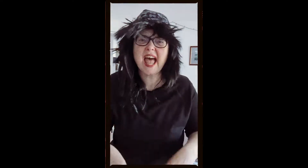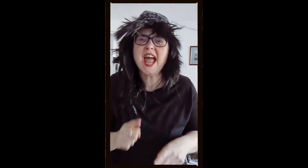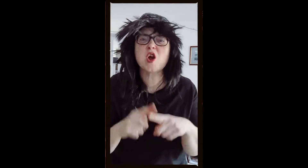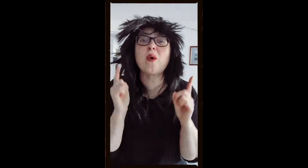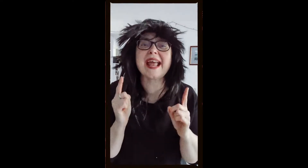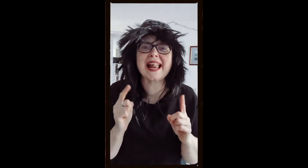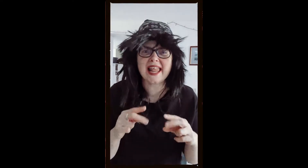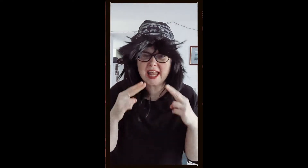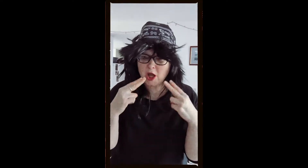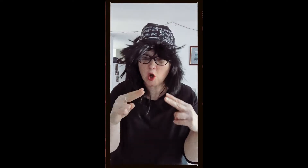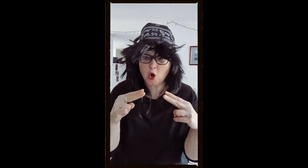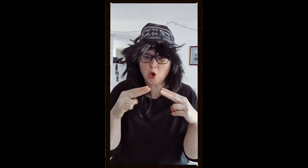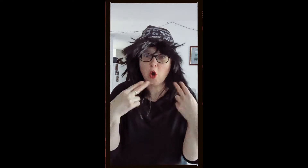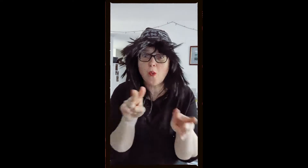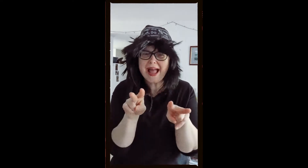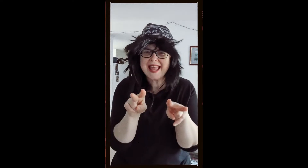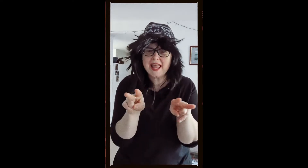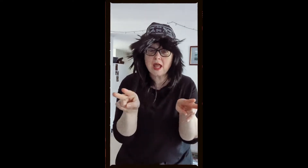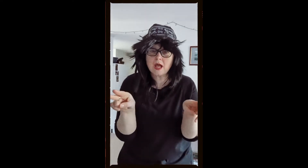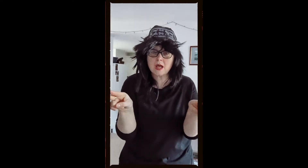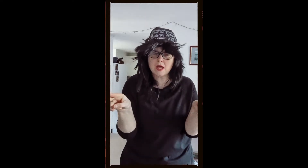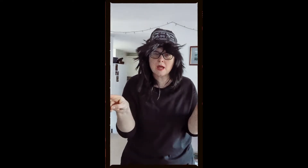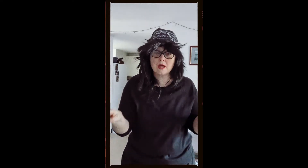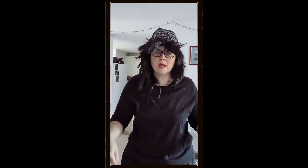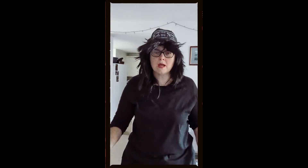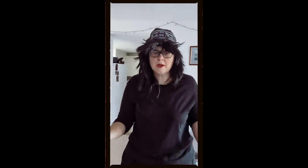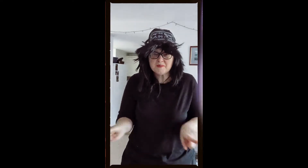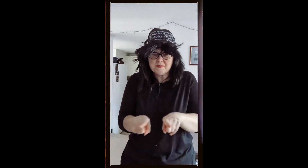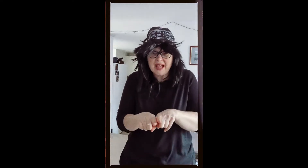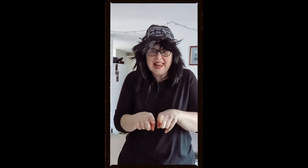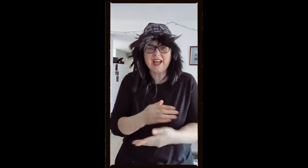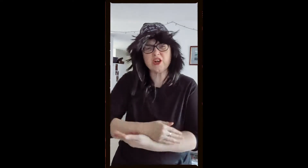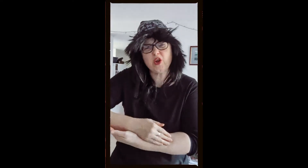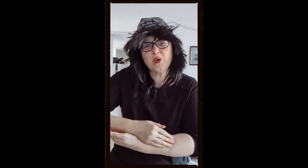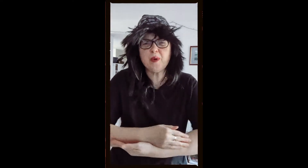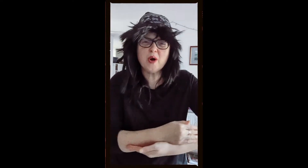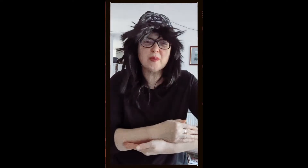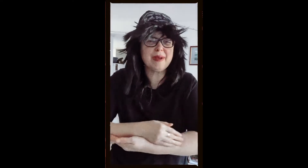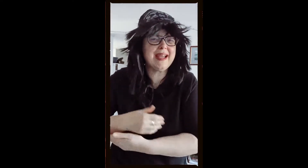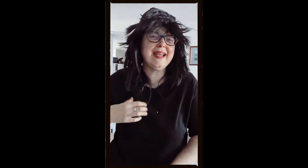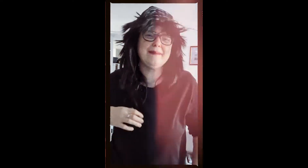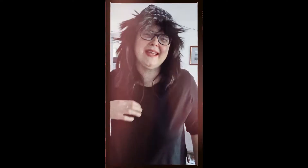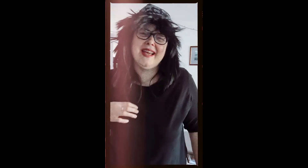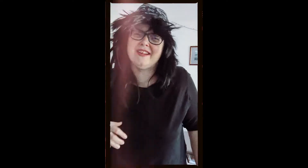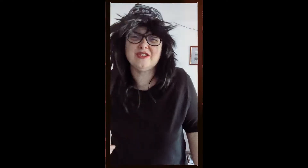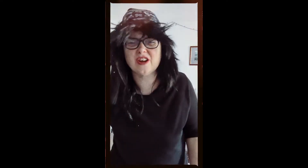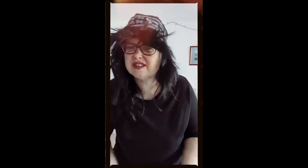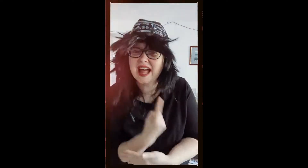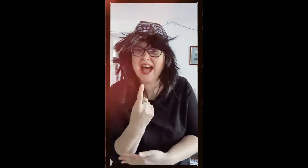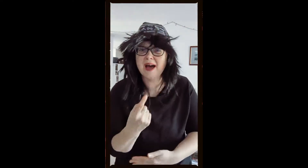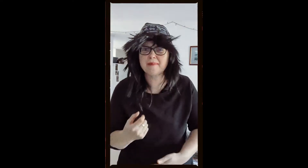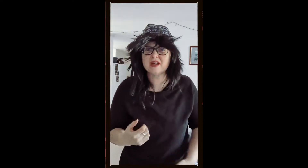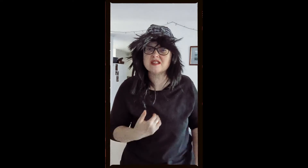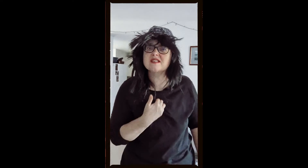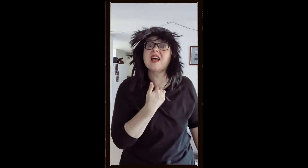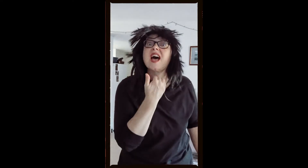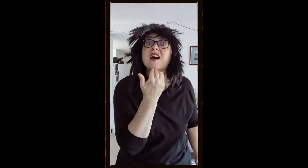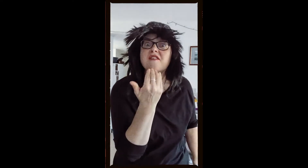and quickly look away I'm a beautiful baby, it just happens every